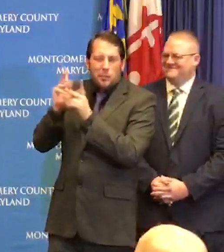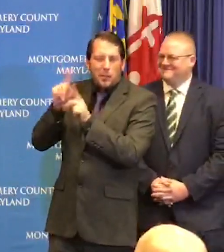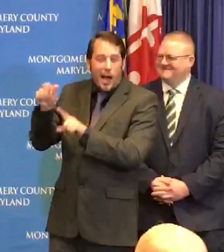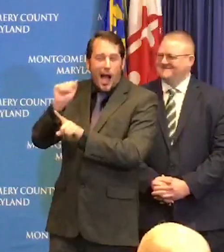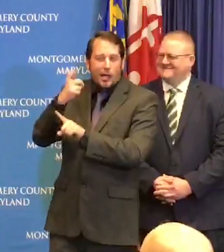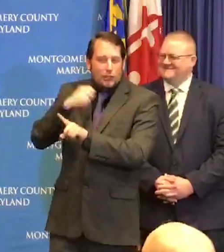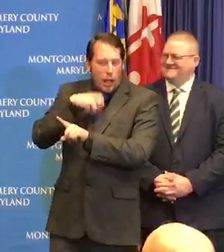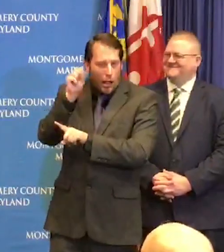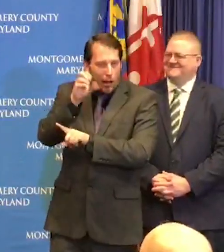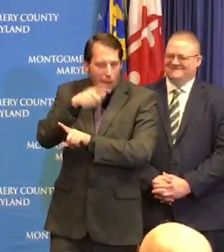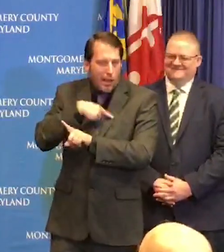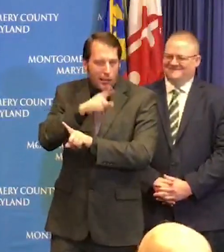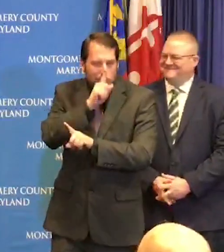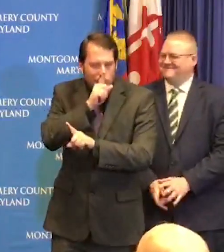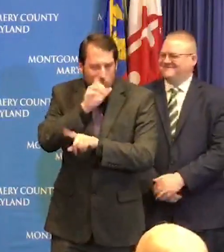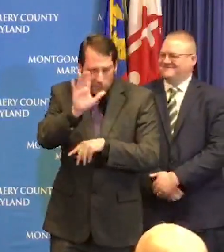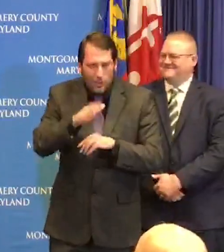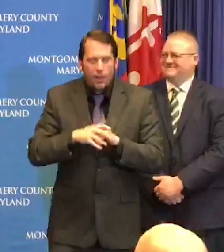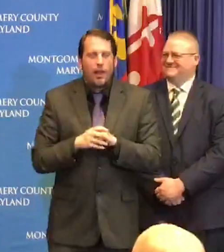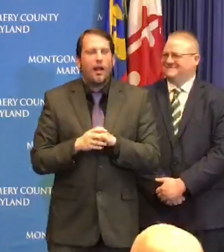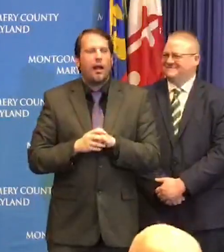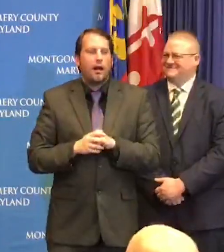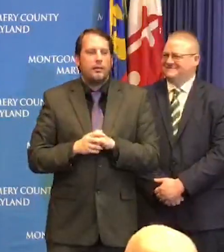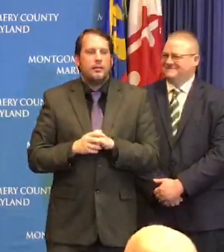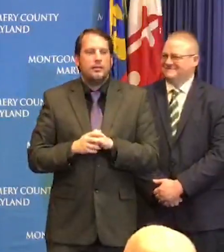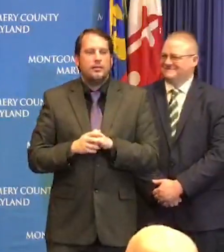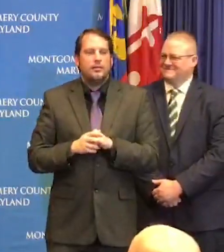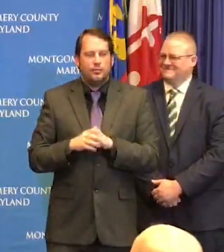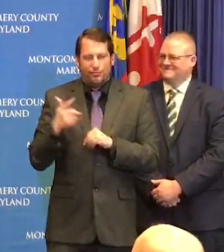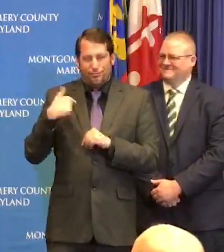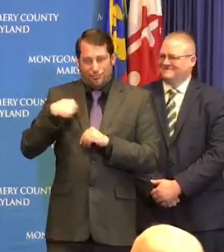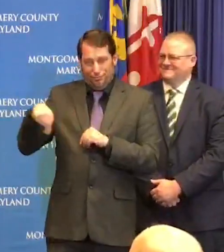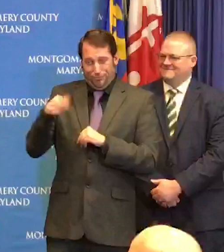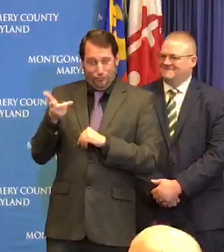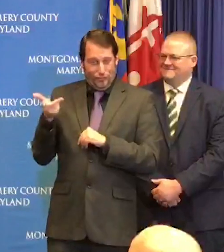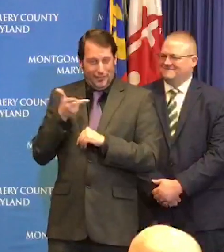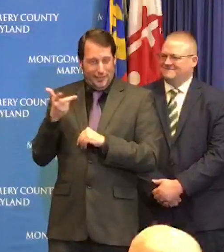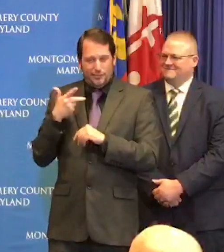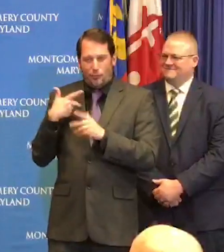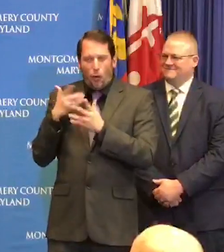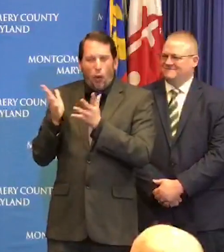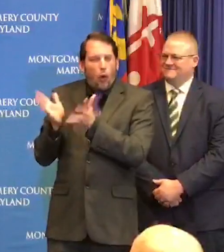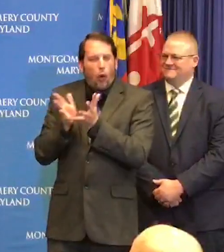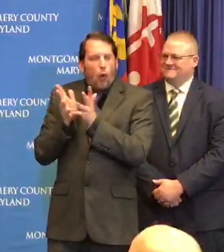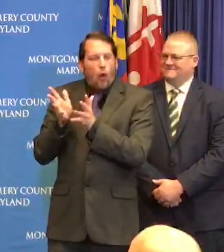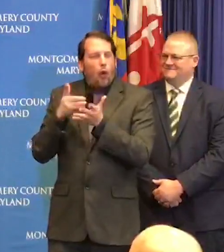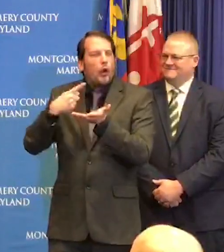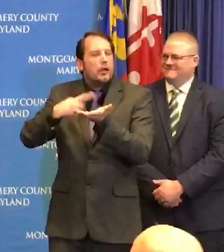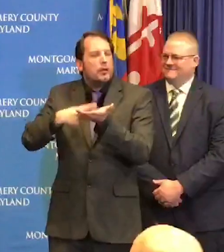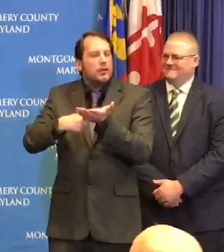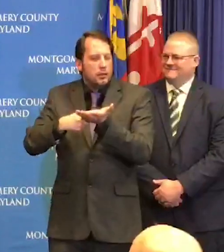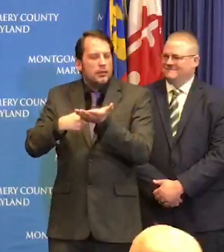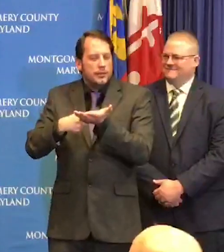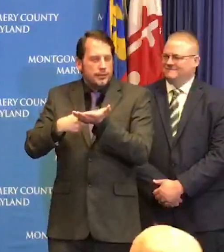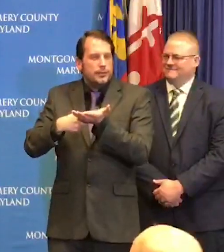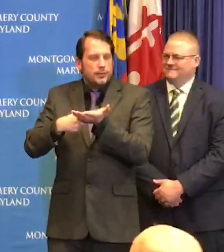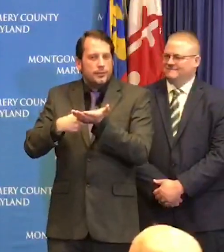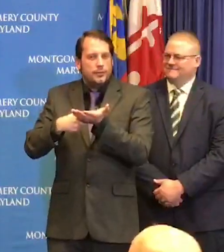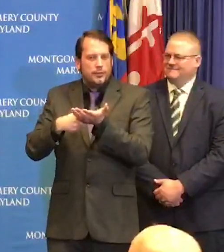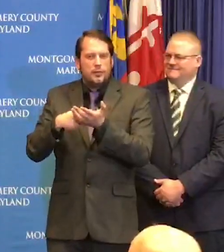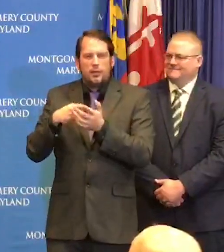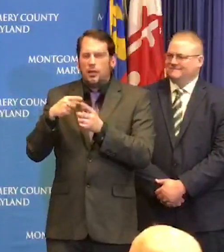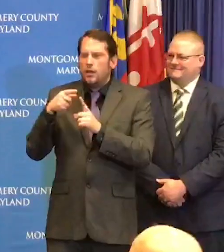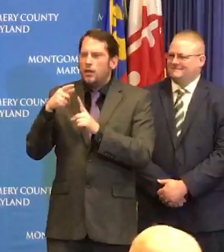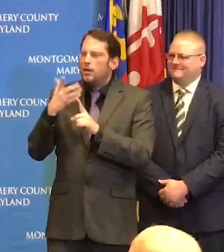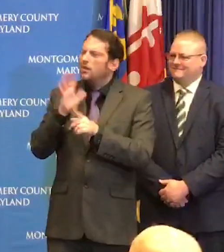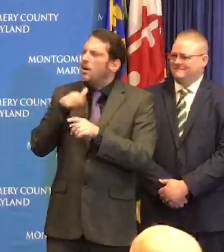very well but we talked this morning about the concept of what does this mean in their world and so we talked about social distancing and I